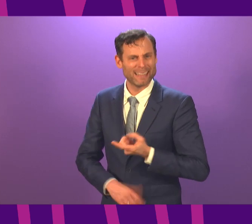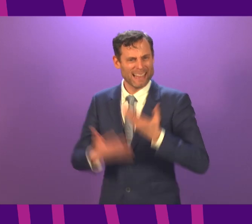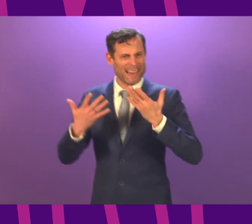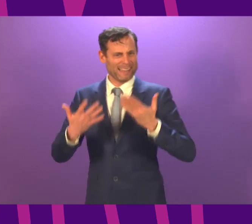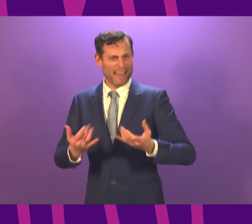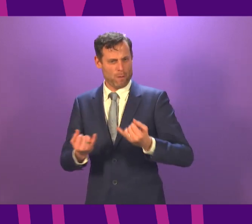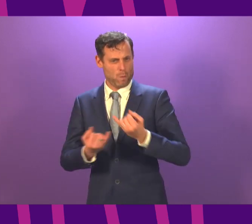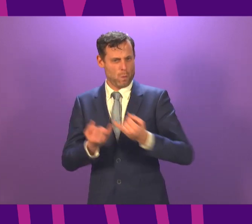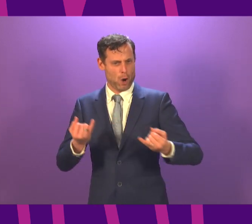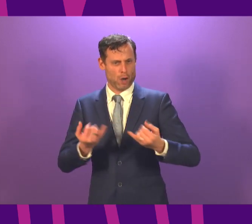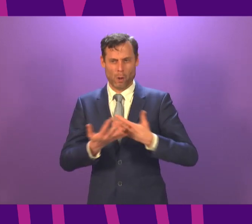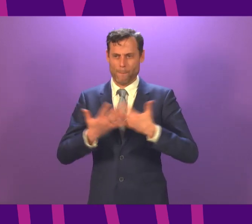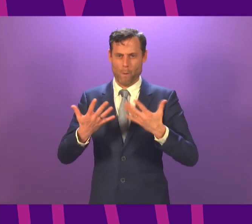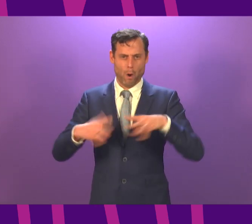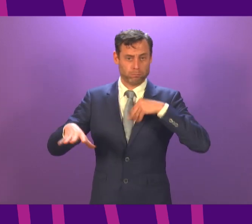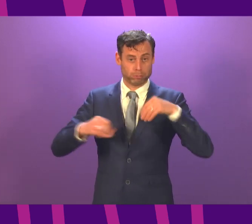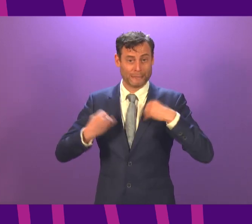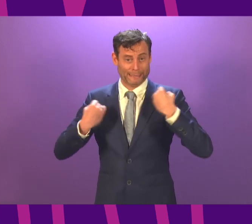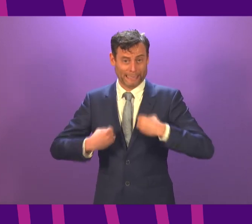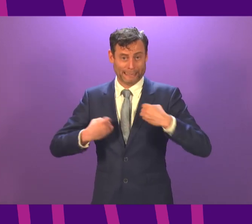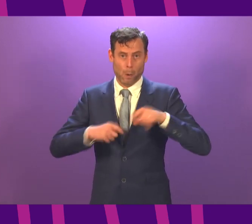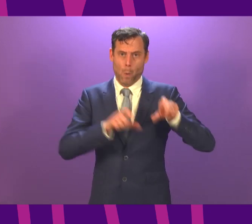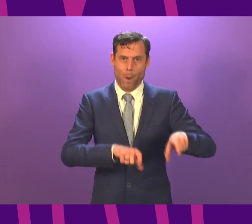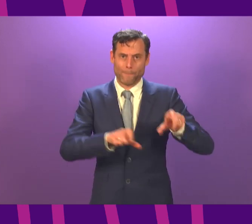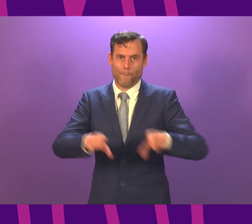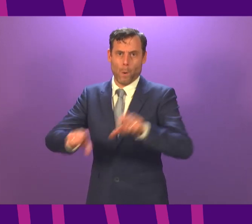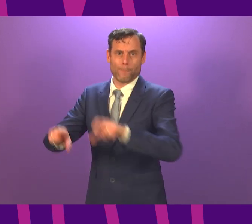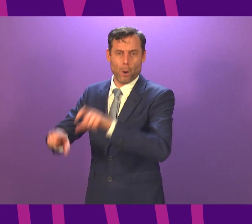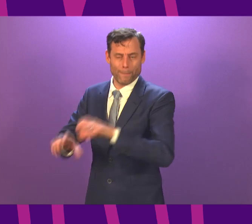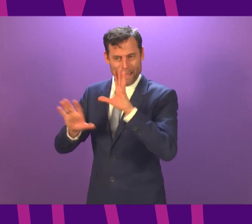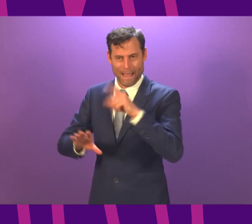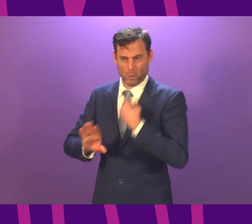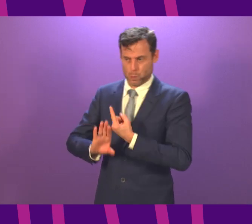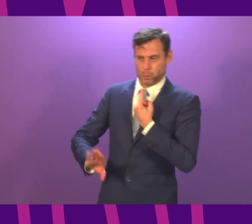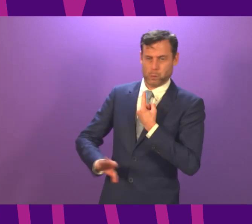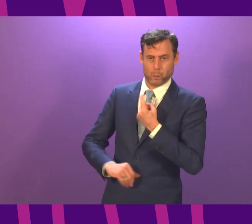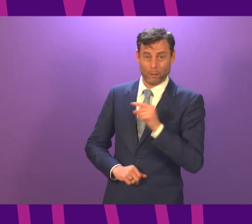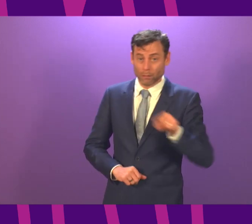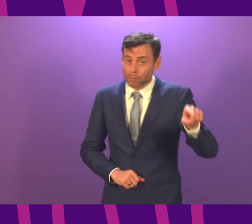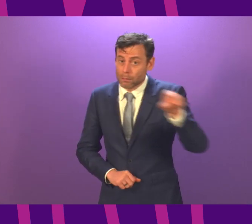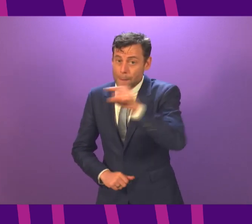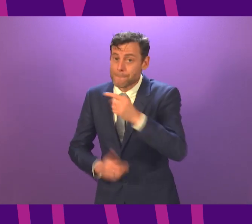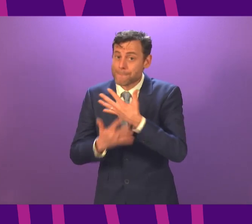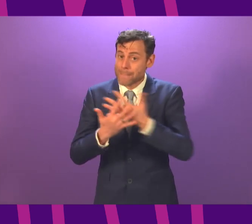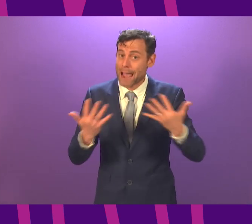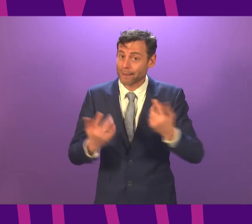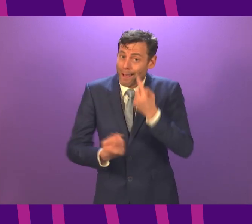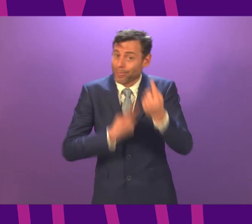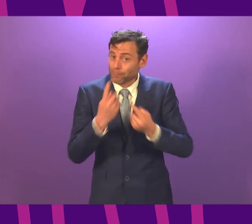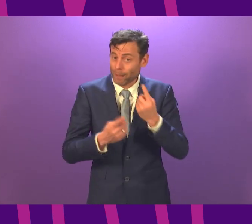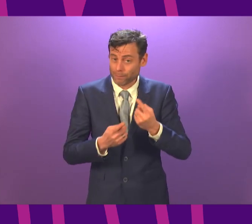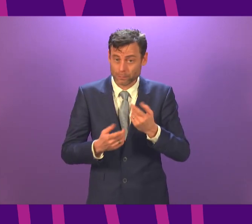rate rising, more and more working people will be required to self-isolate. So can the First Minister therefore tell us